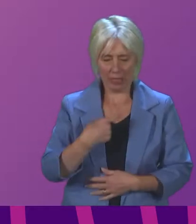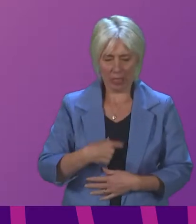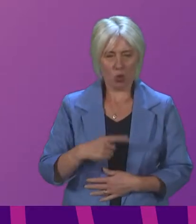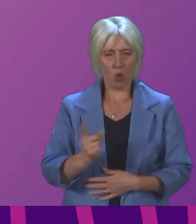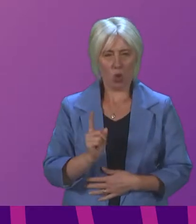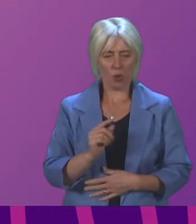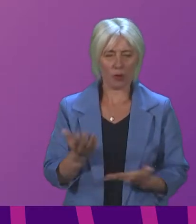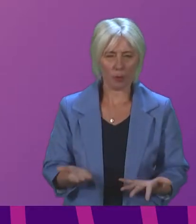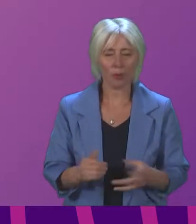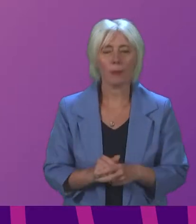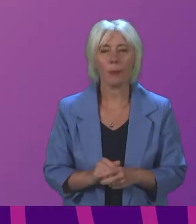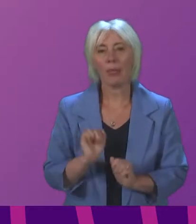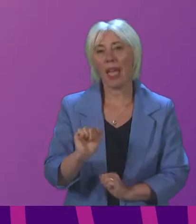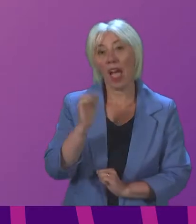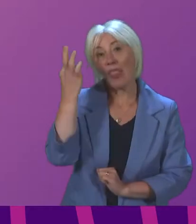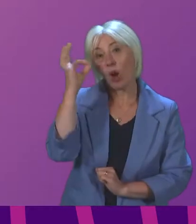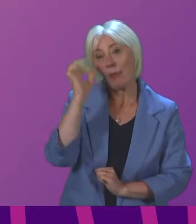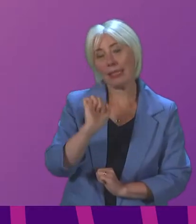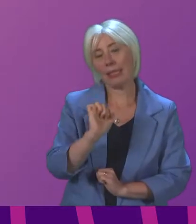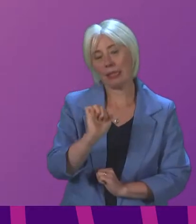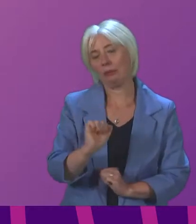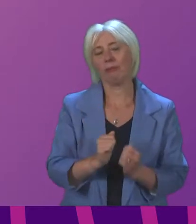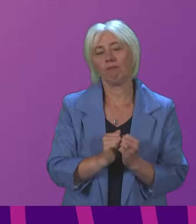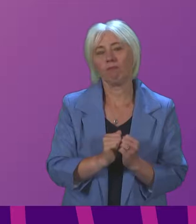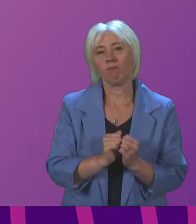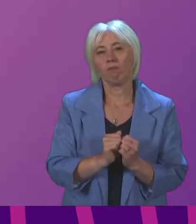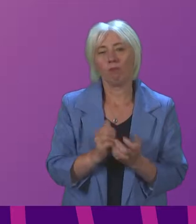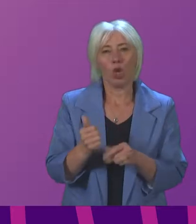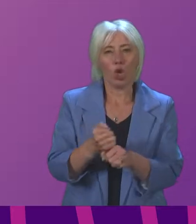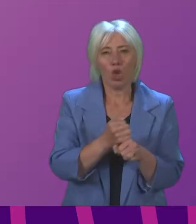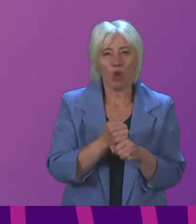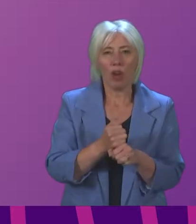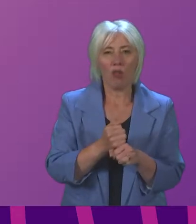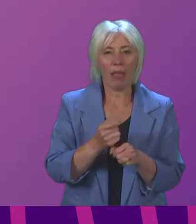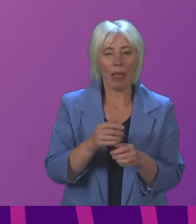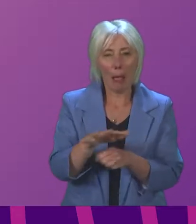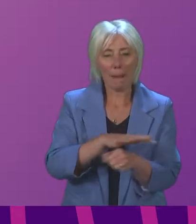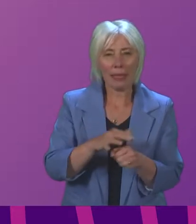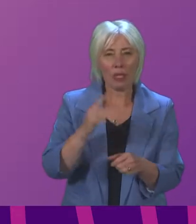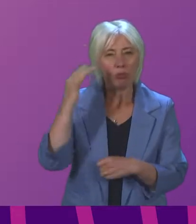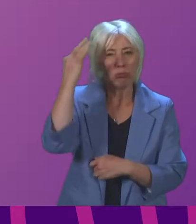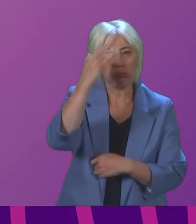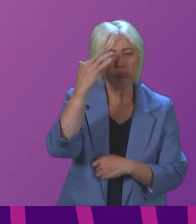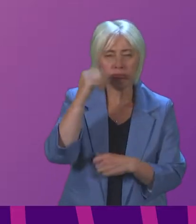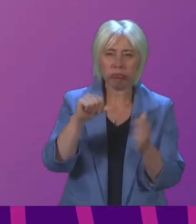is a Committee which I think offers generally a thoughtful place to reflect on the difficult dilemmas that